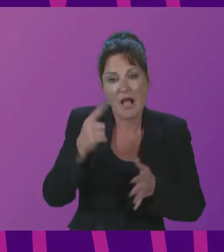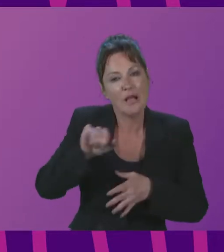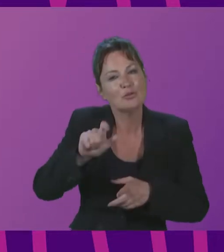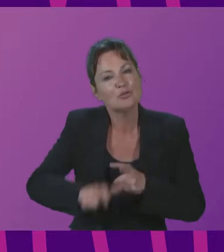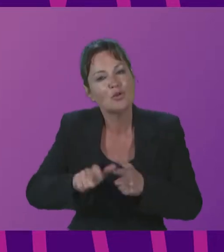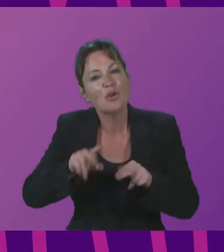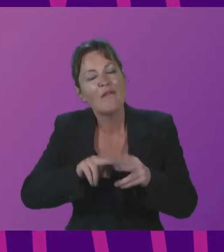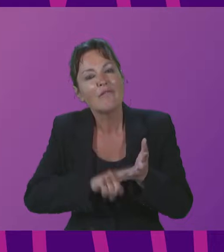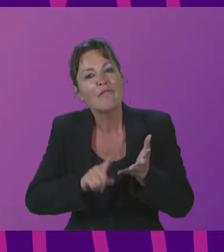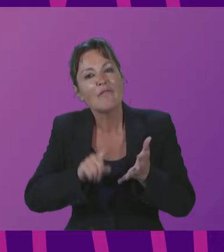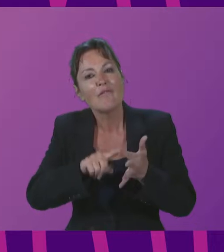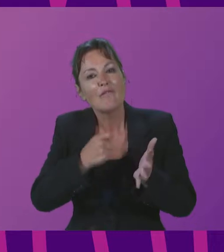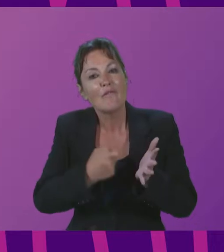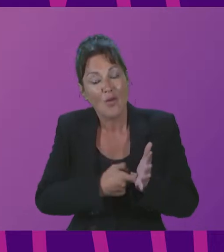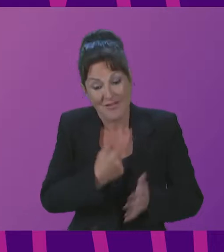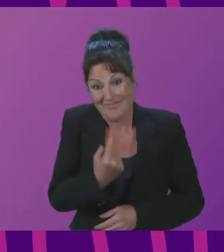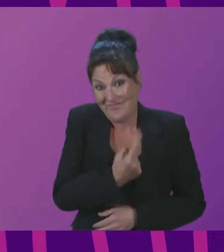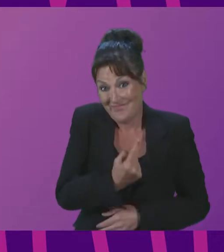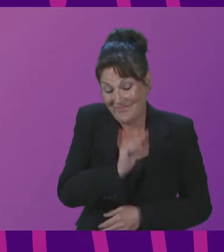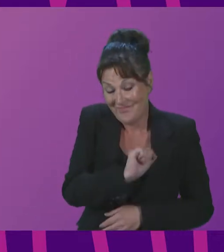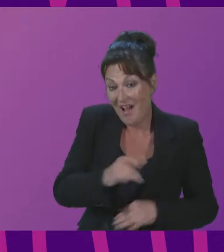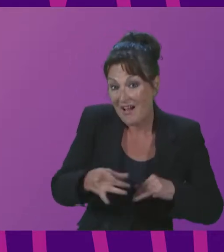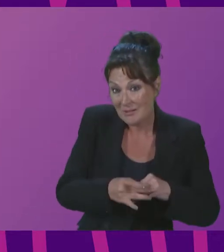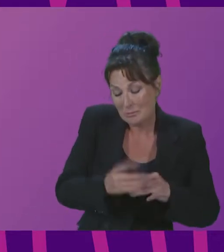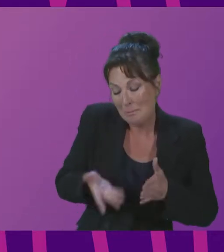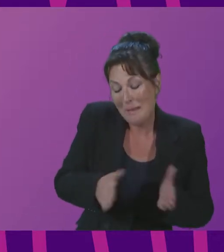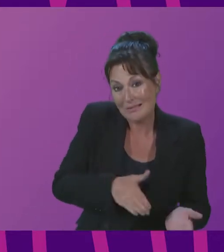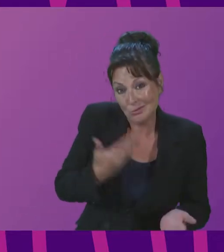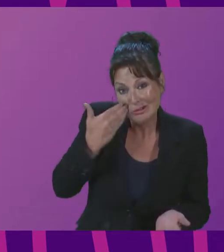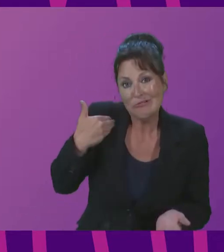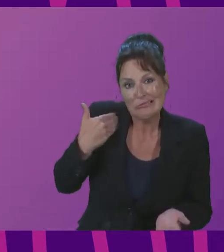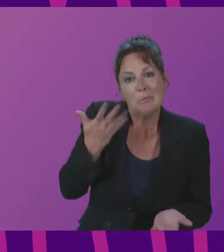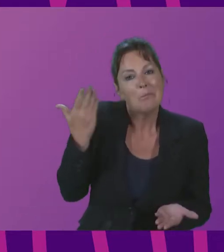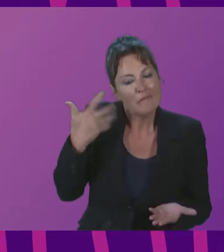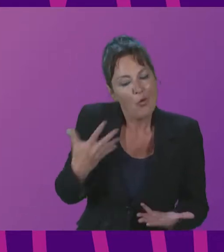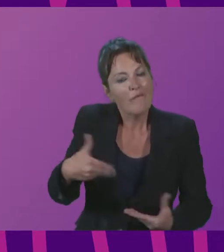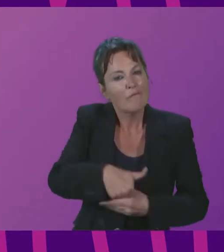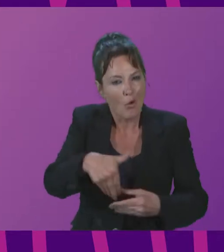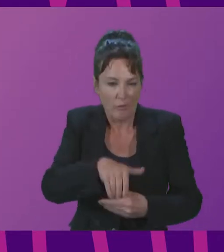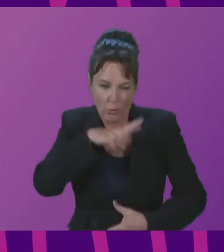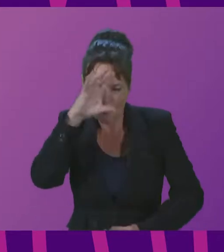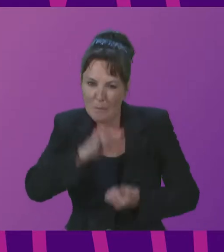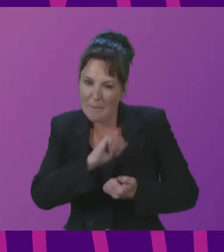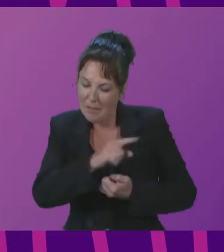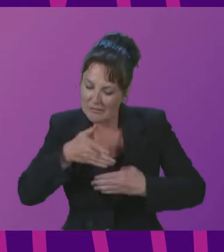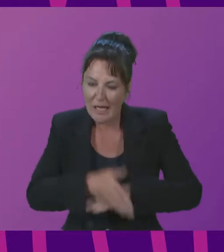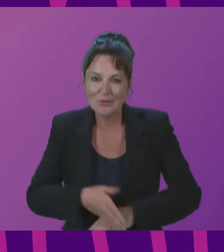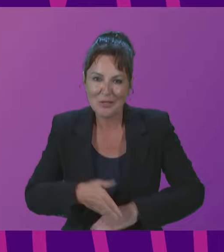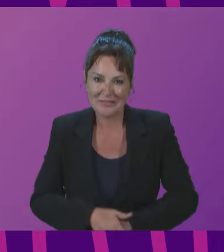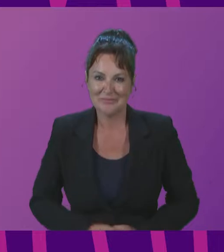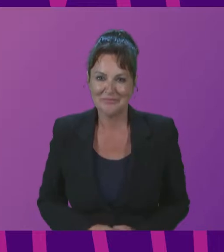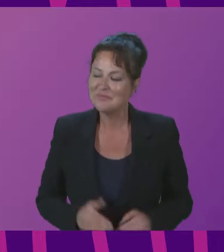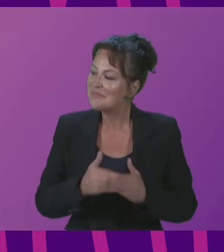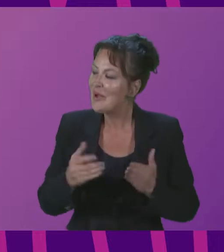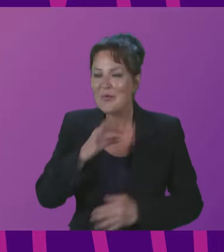will be remembered fondly by everyone involved with the summit. And I'd now like to invite Sir Jonathan Mills, Programme Director,